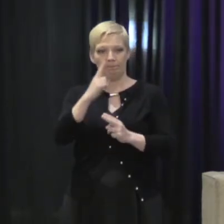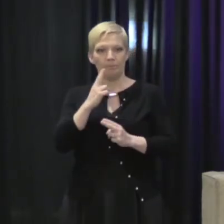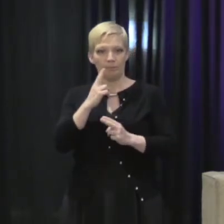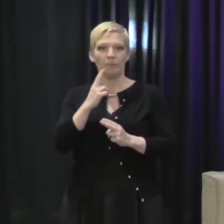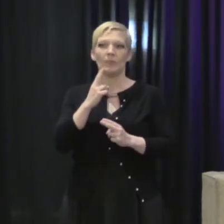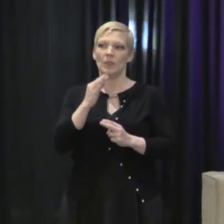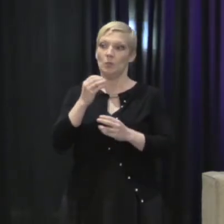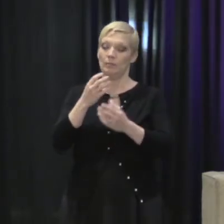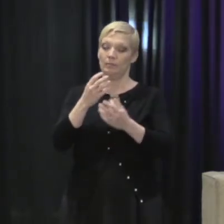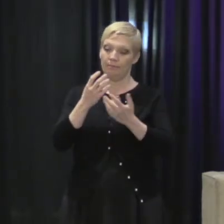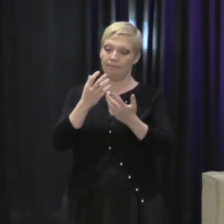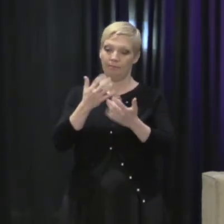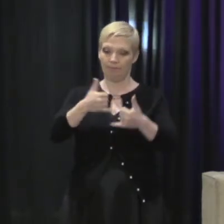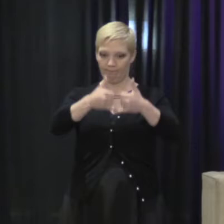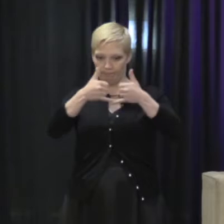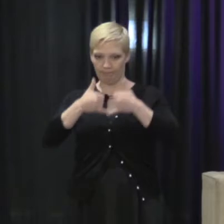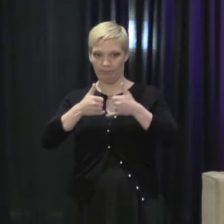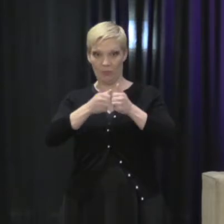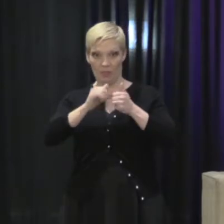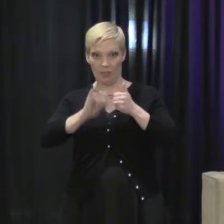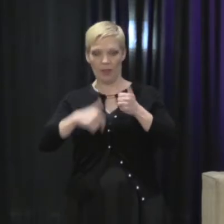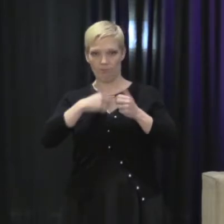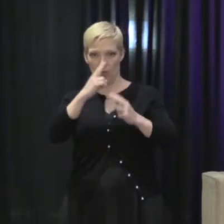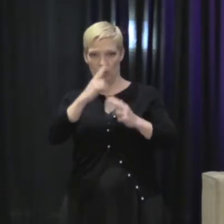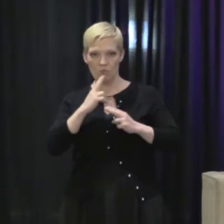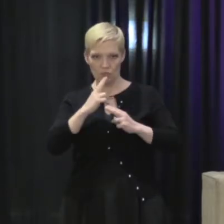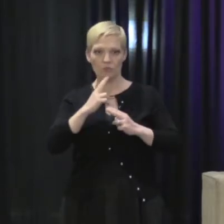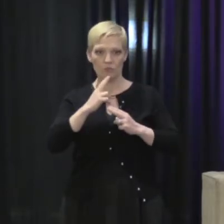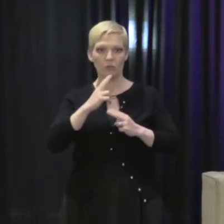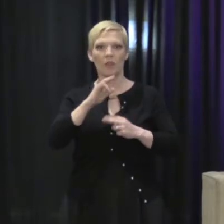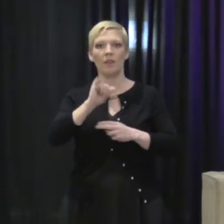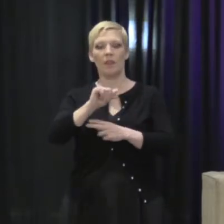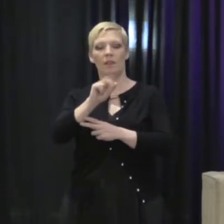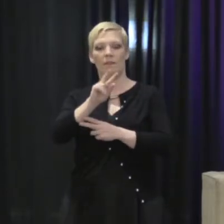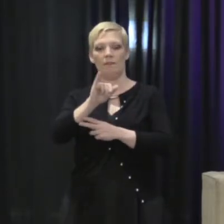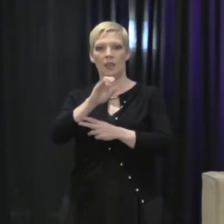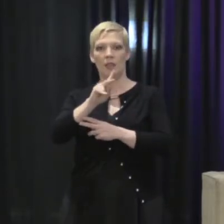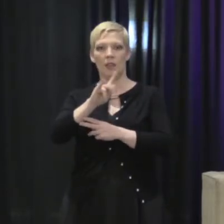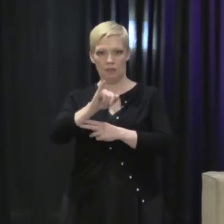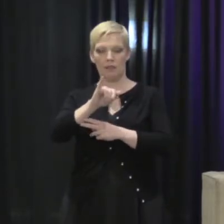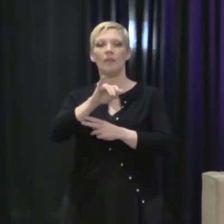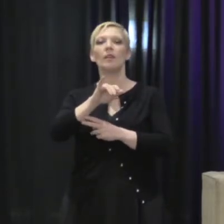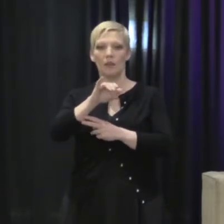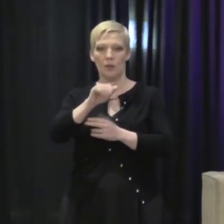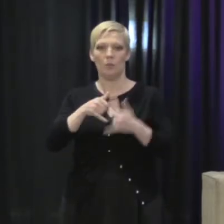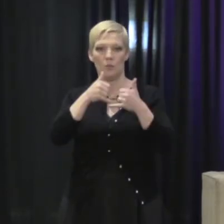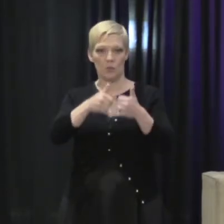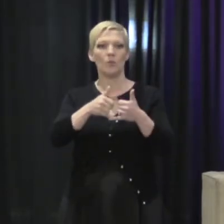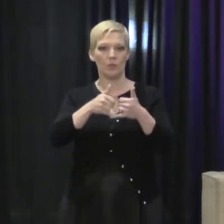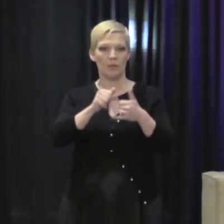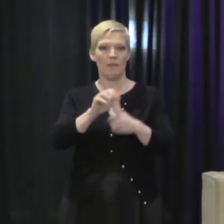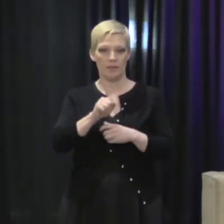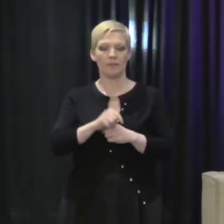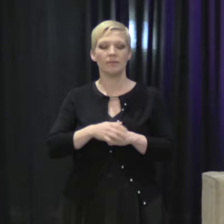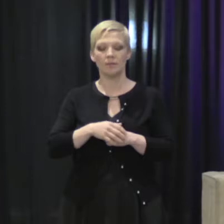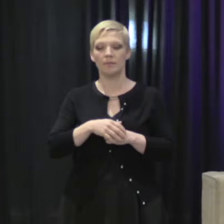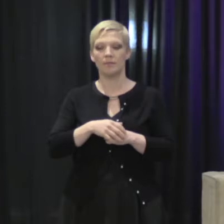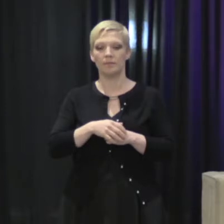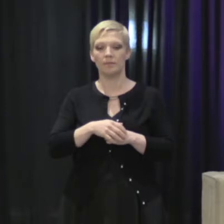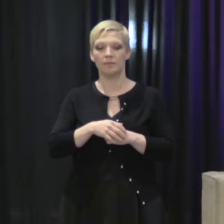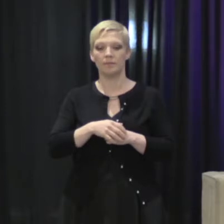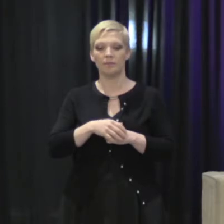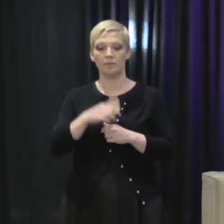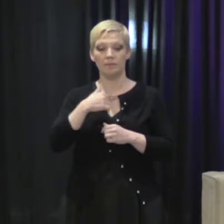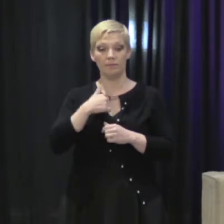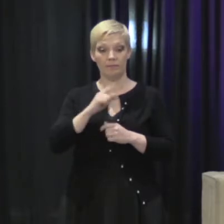Vicky Sexual Freedom Award alongside the phenomenal activist Mia Mingus. I'm going to go to my first slide.